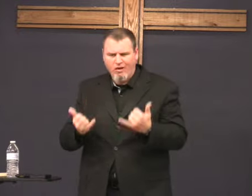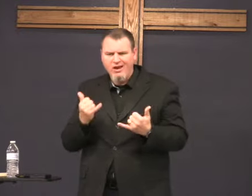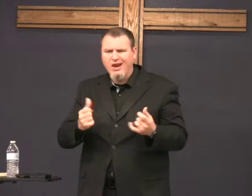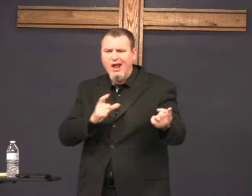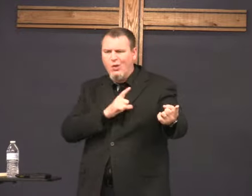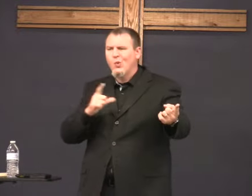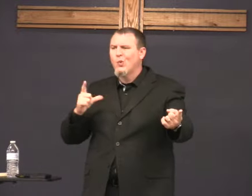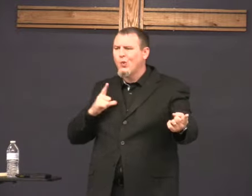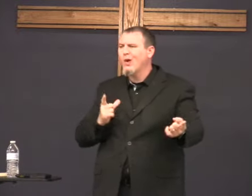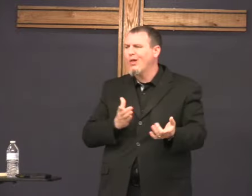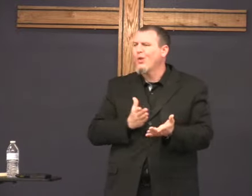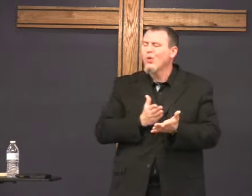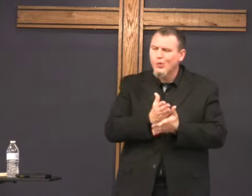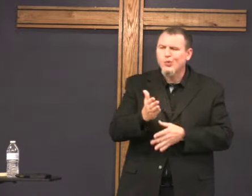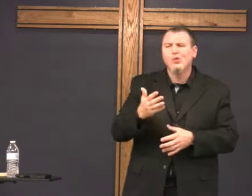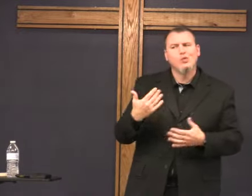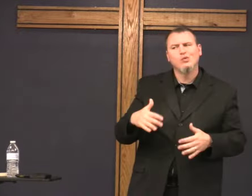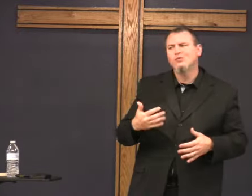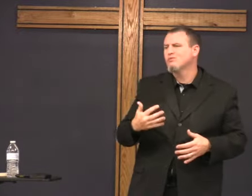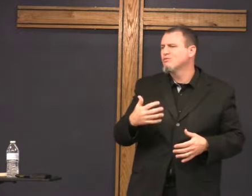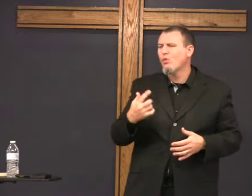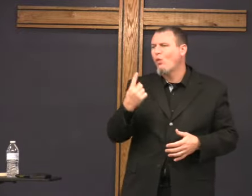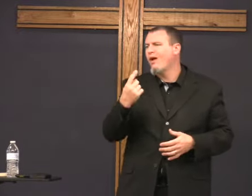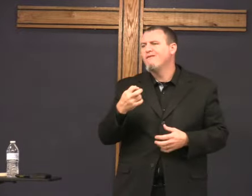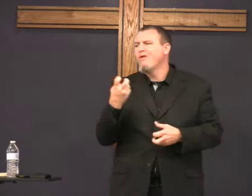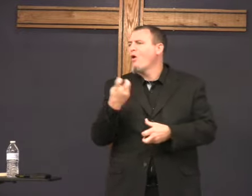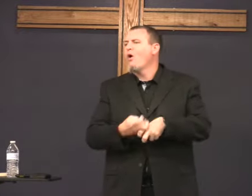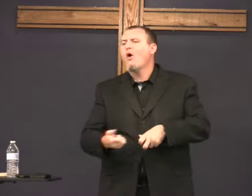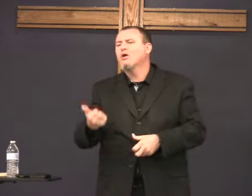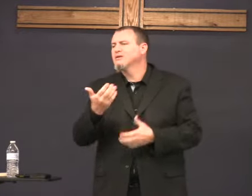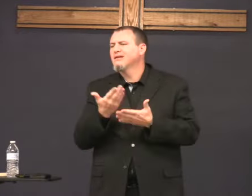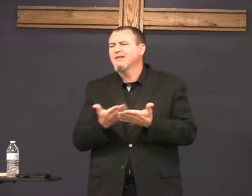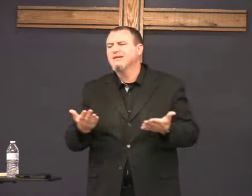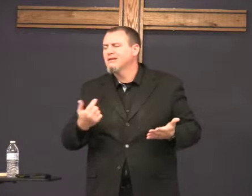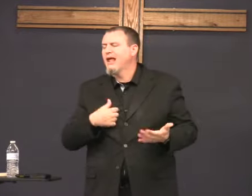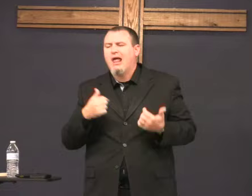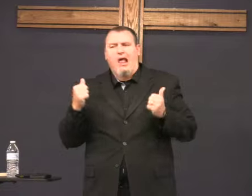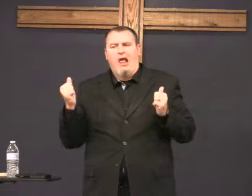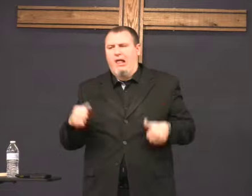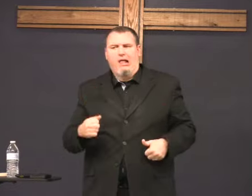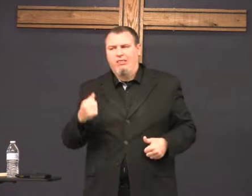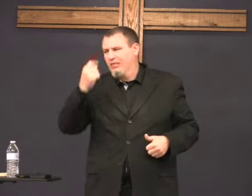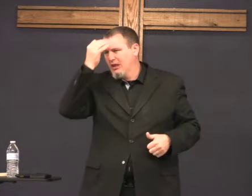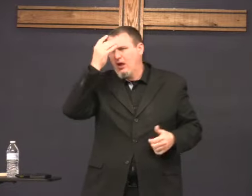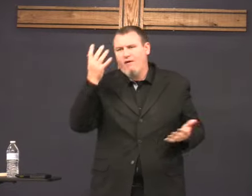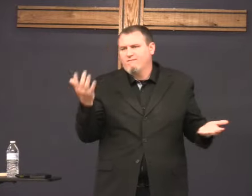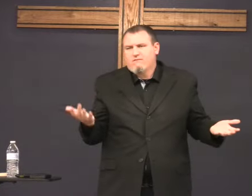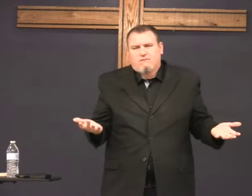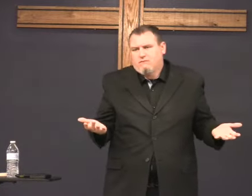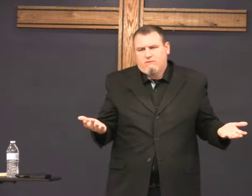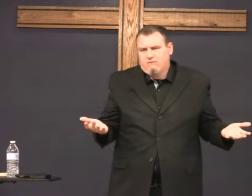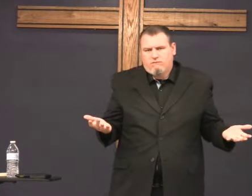is normal you know right now the world is going through one of the hardest things that I can imagine